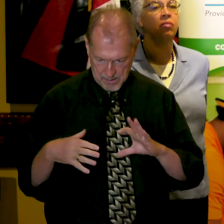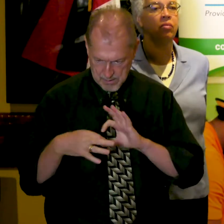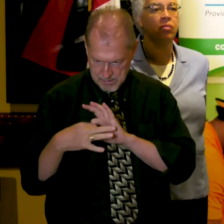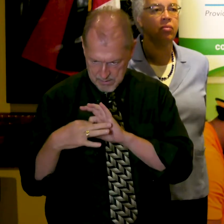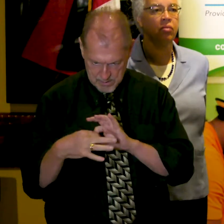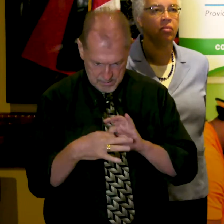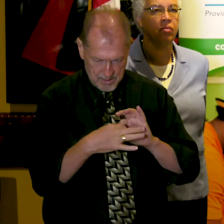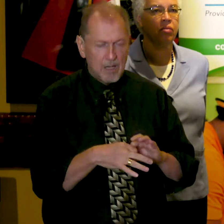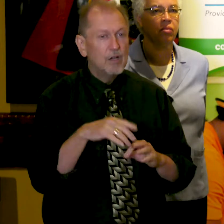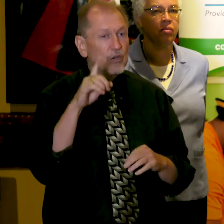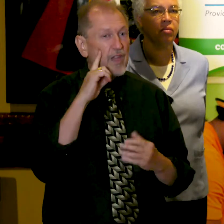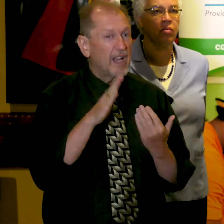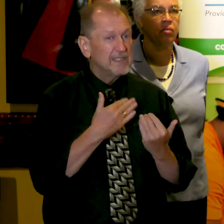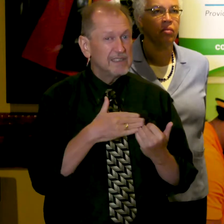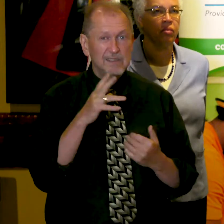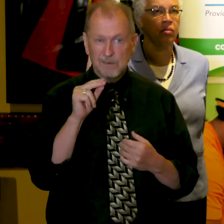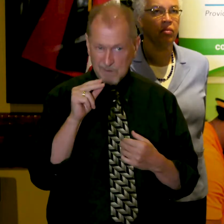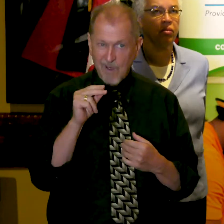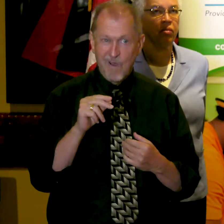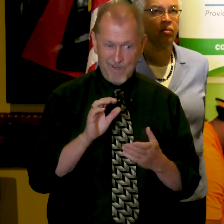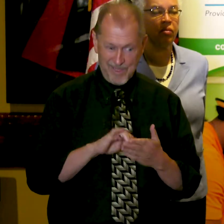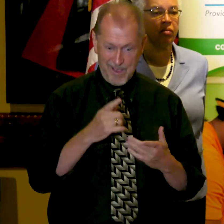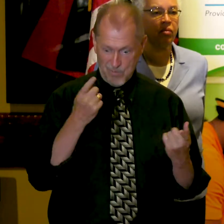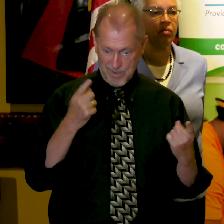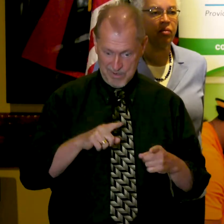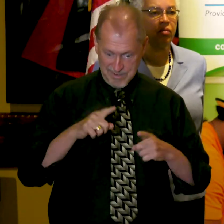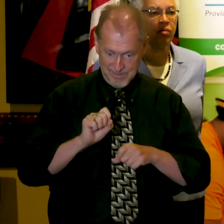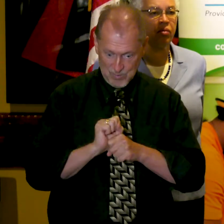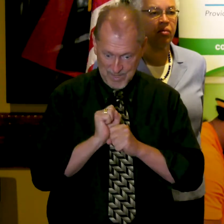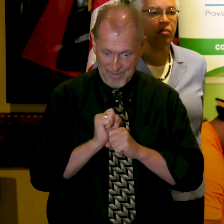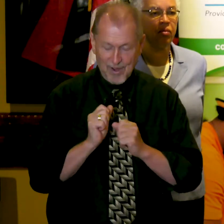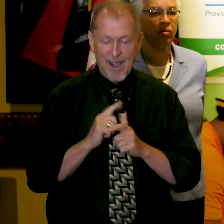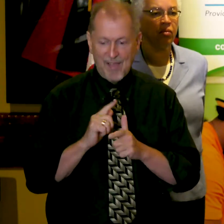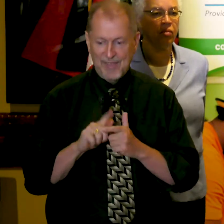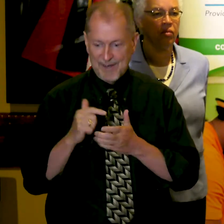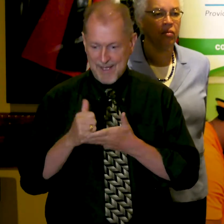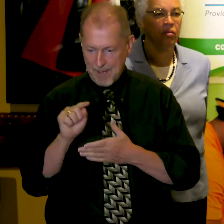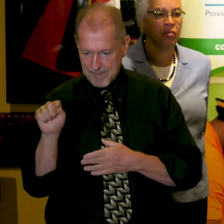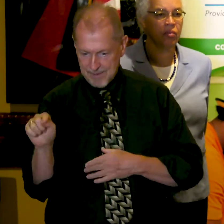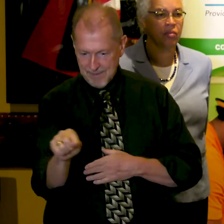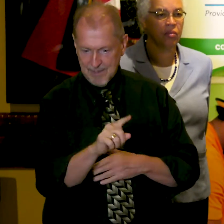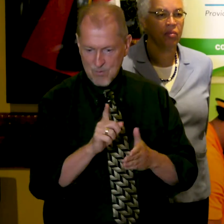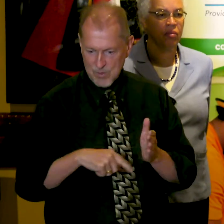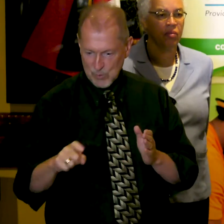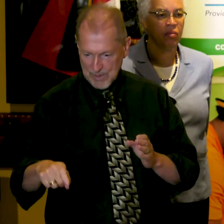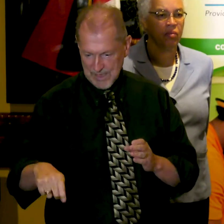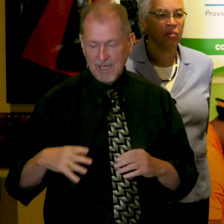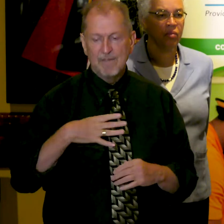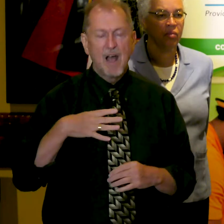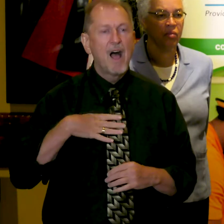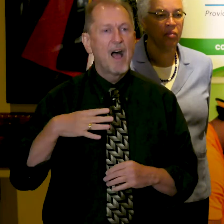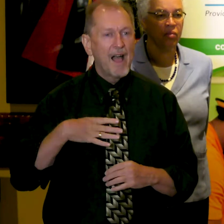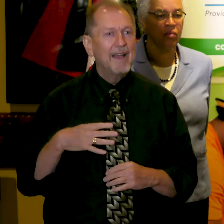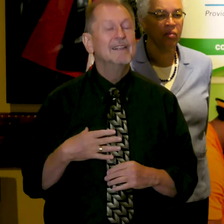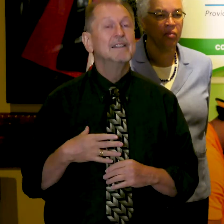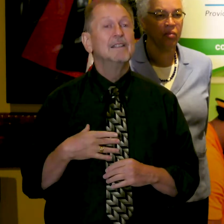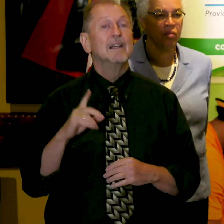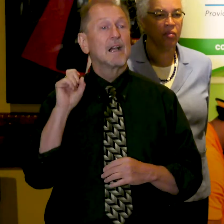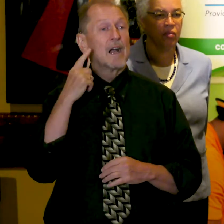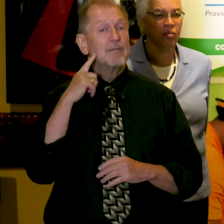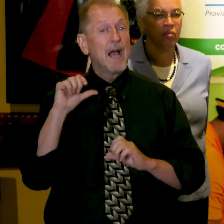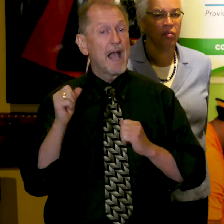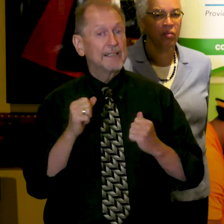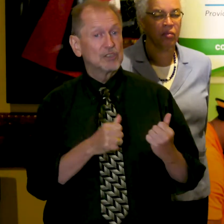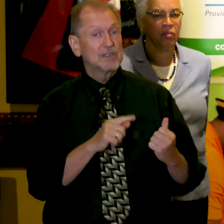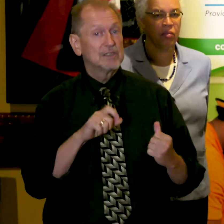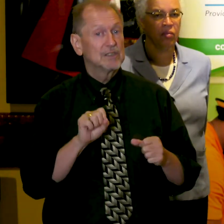needed. Collaboration and having that close link between government and agencies that really put our